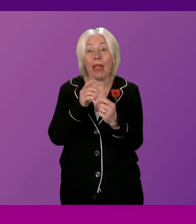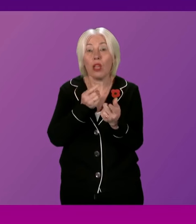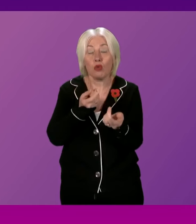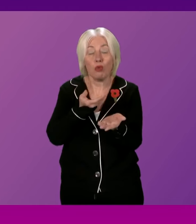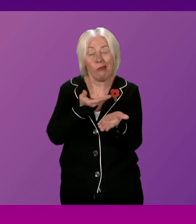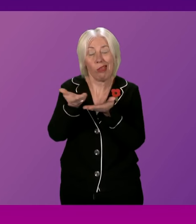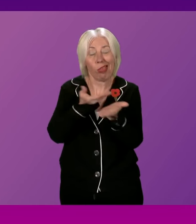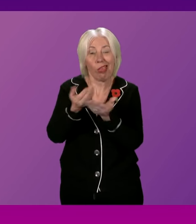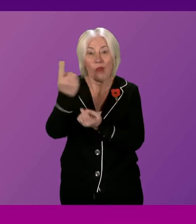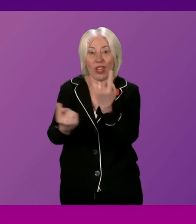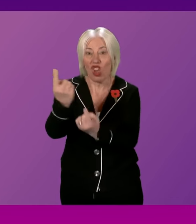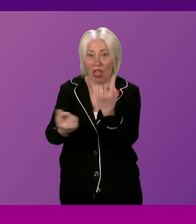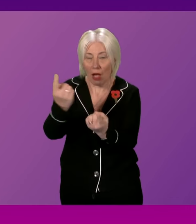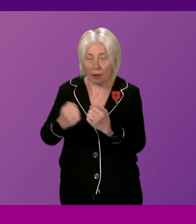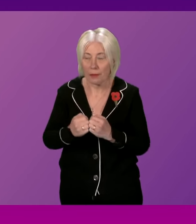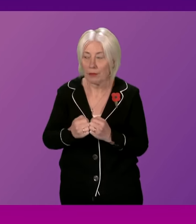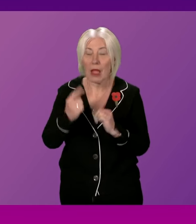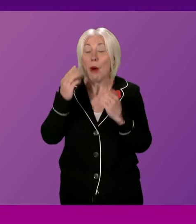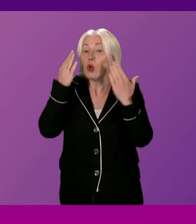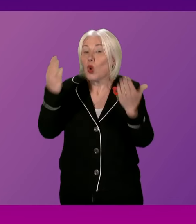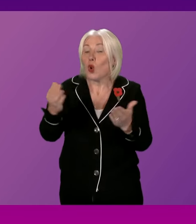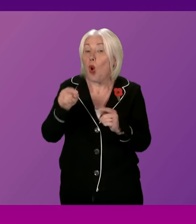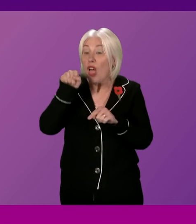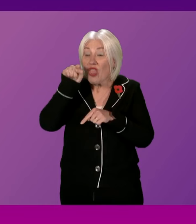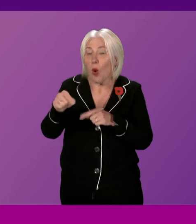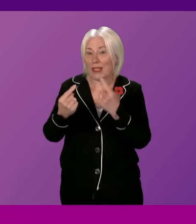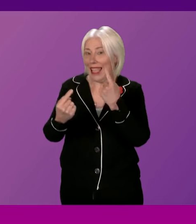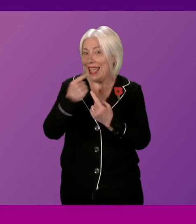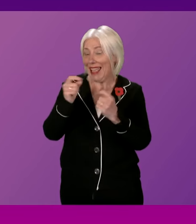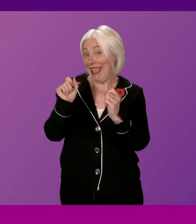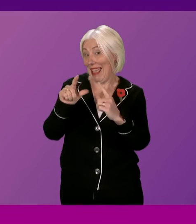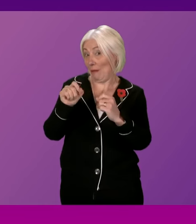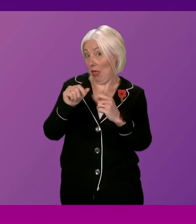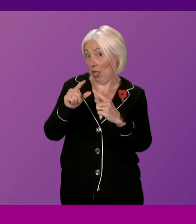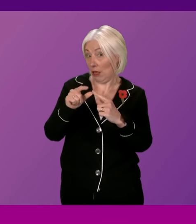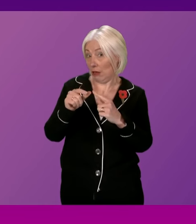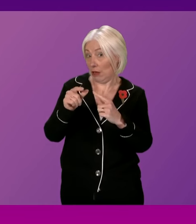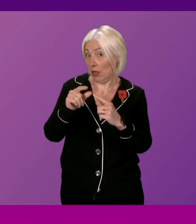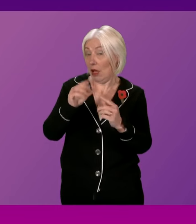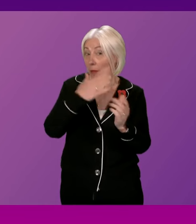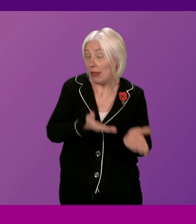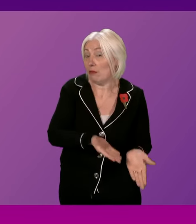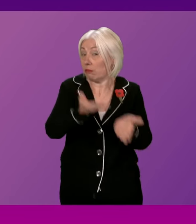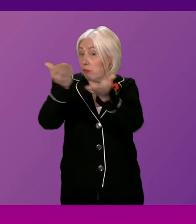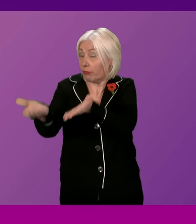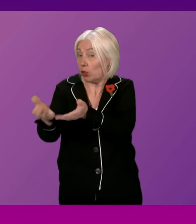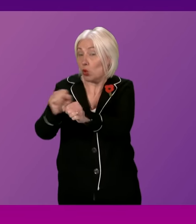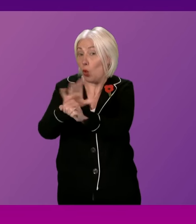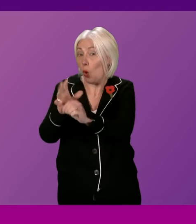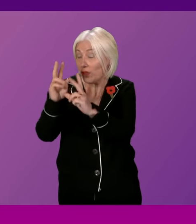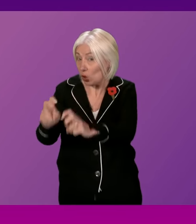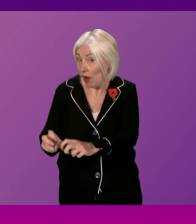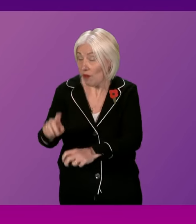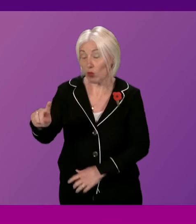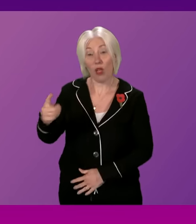What is not clear is if these emails have been handed in full to the COVID inquiry. So, can the First Minister tell us,